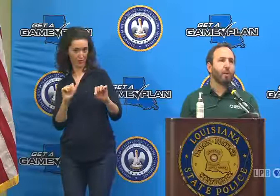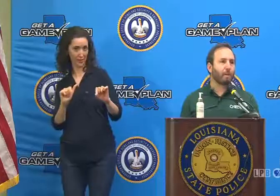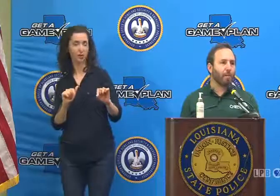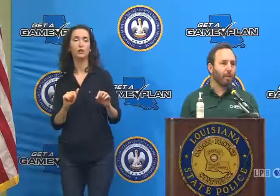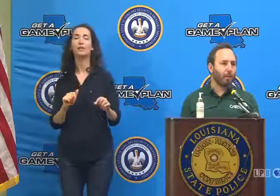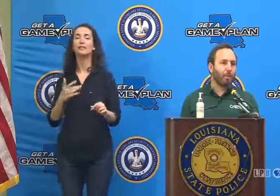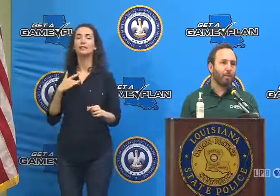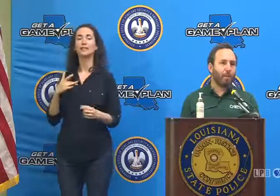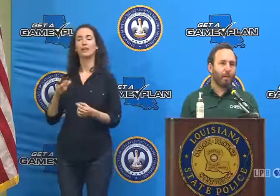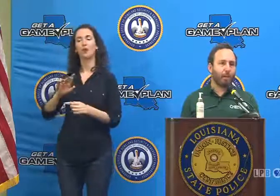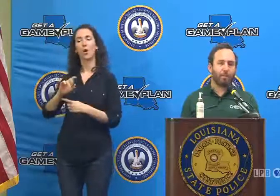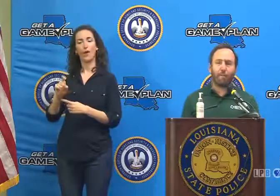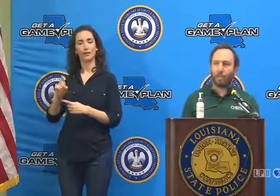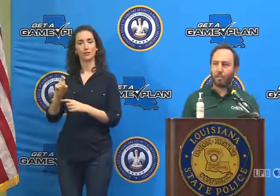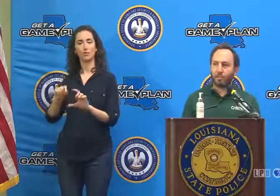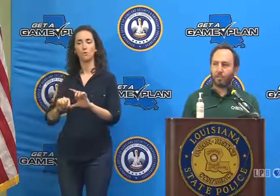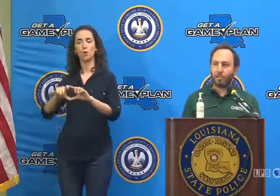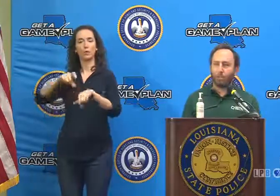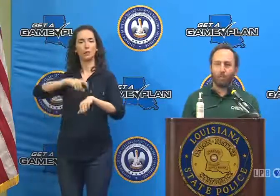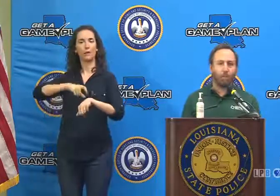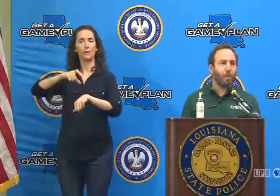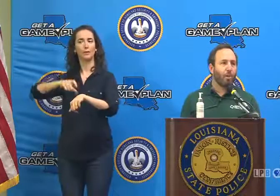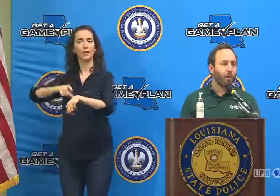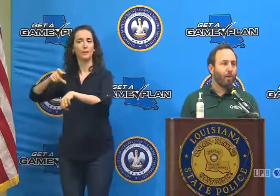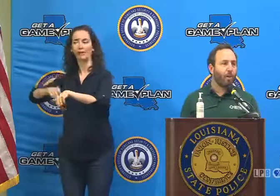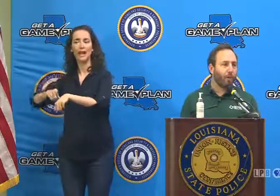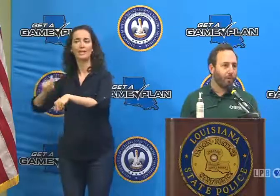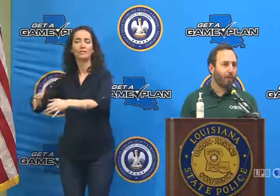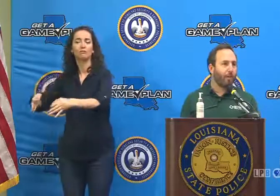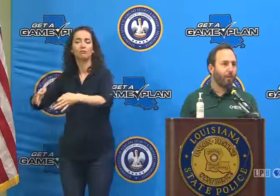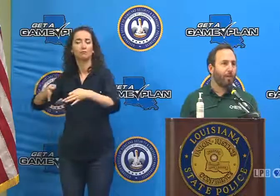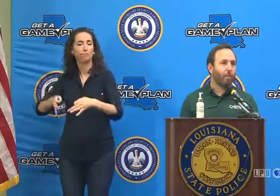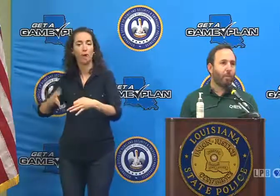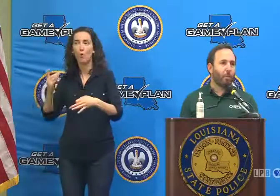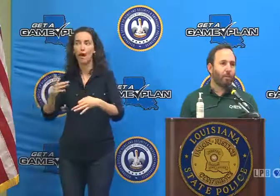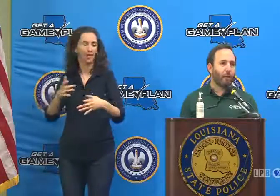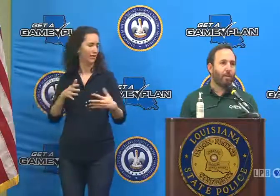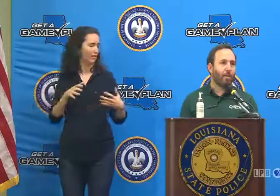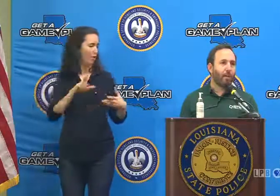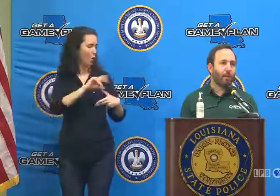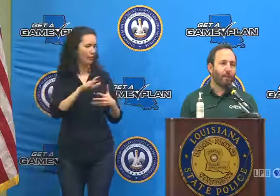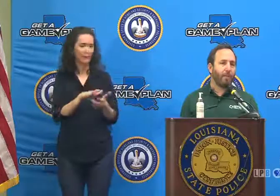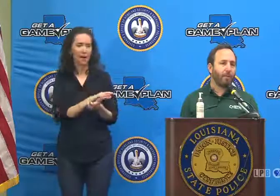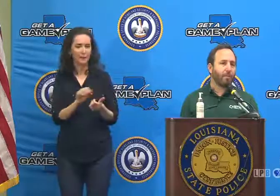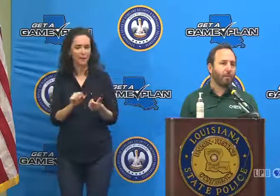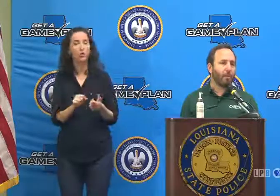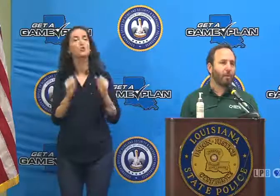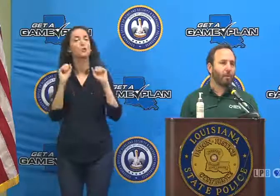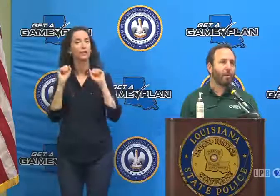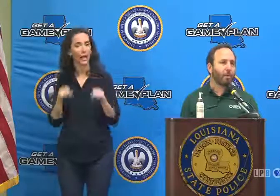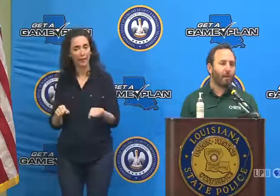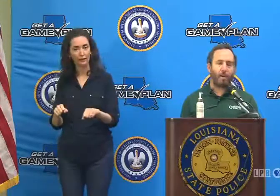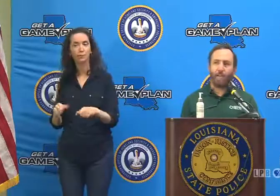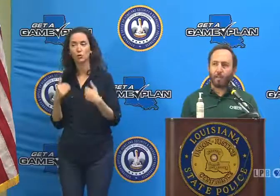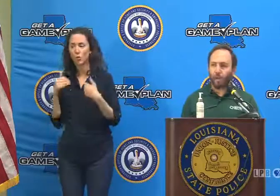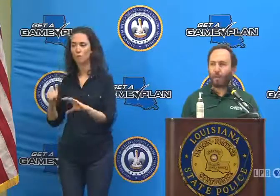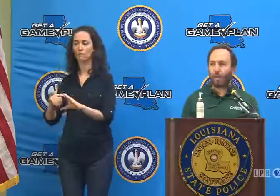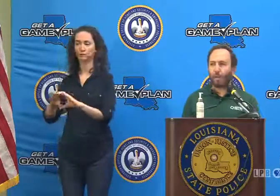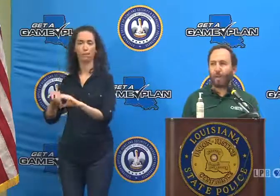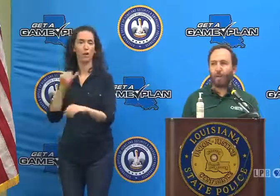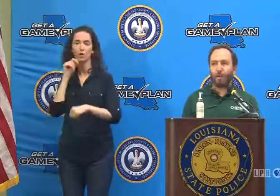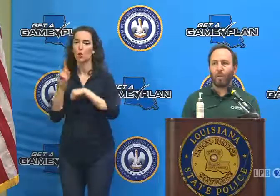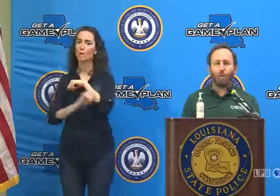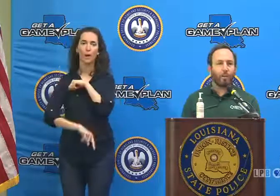than you normally would because they were lost or damaged in the storm, you can do that without any penalty or without any